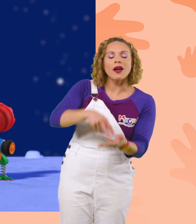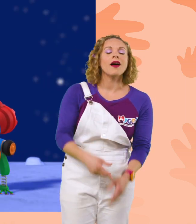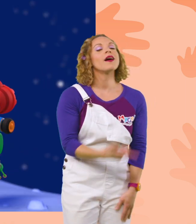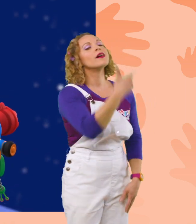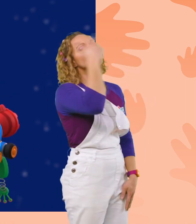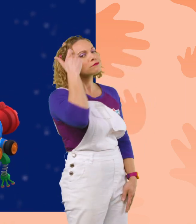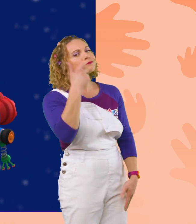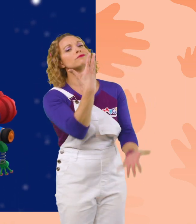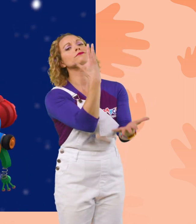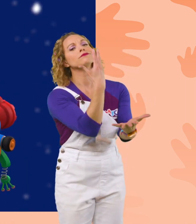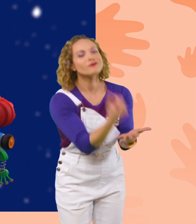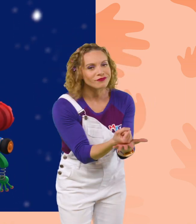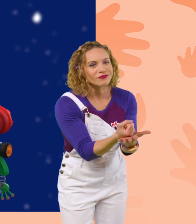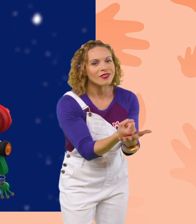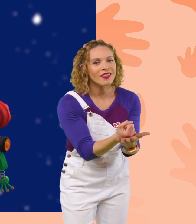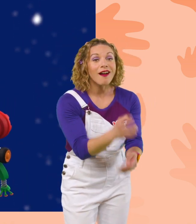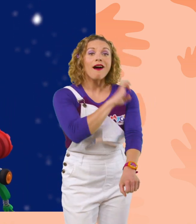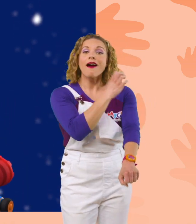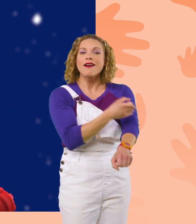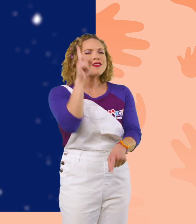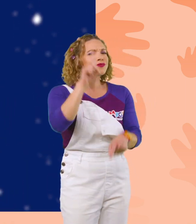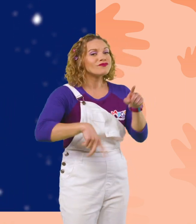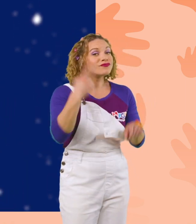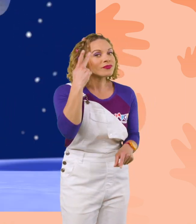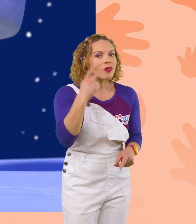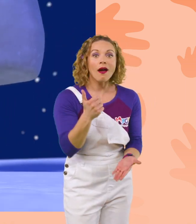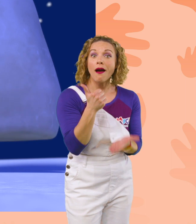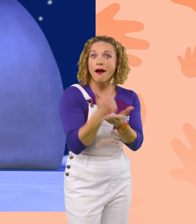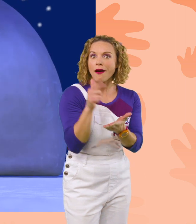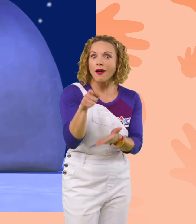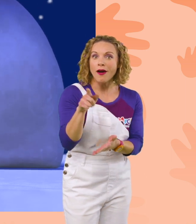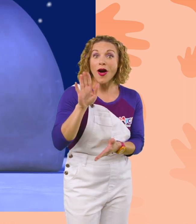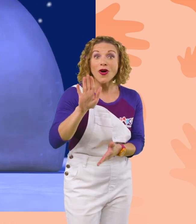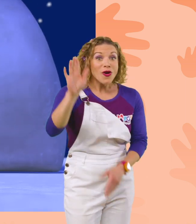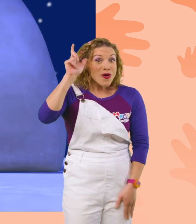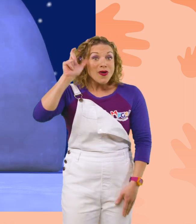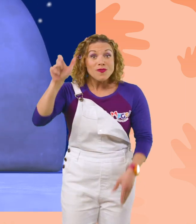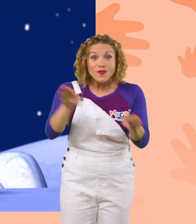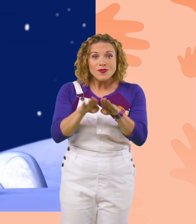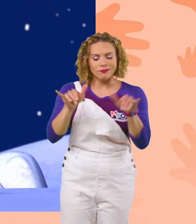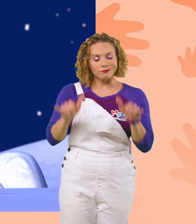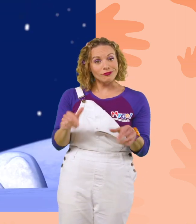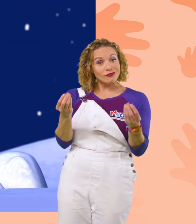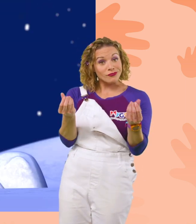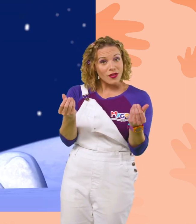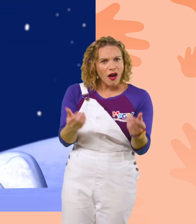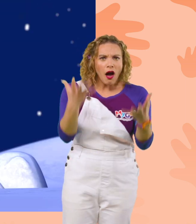Because of gravity! It's the invisible force that keeps your moon boots on the ground! It pulls things back